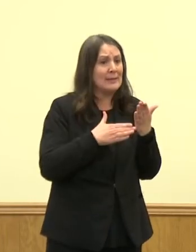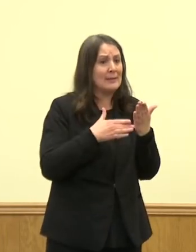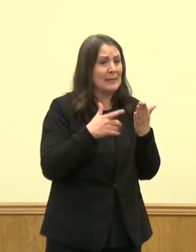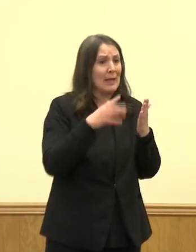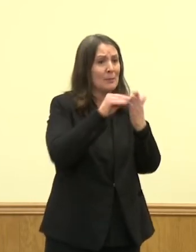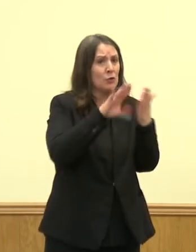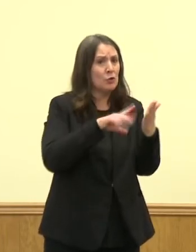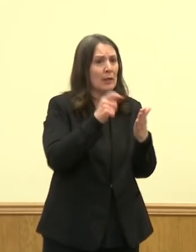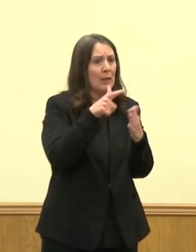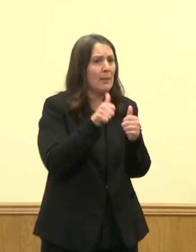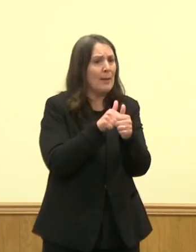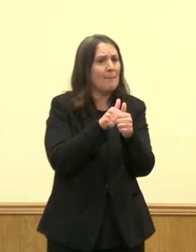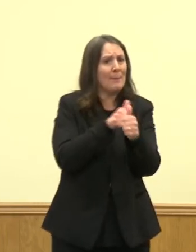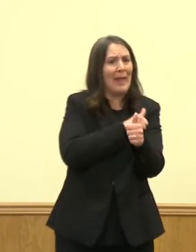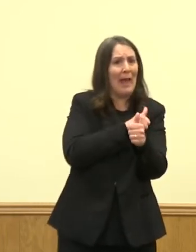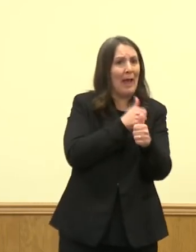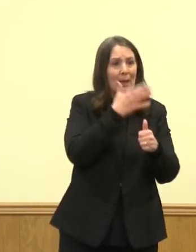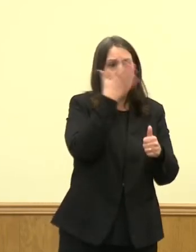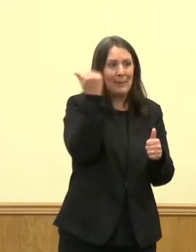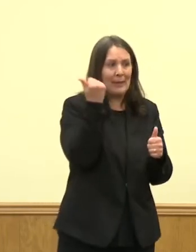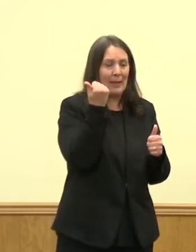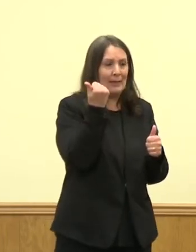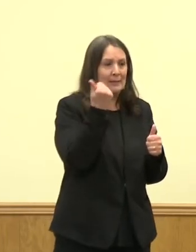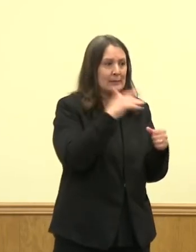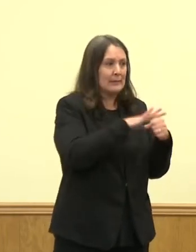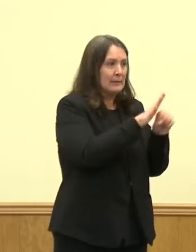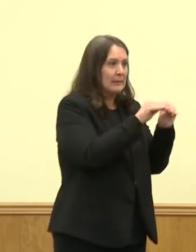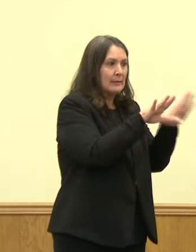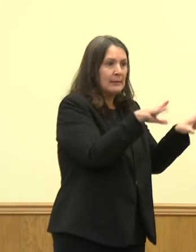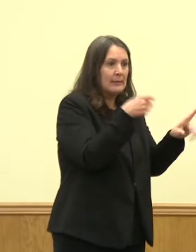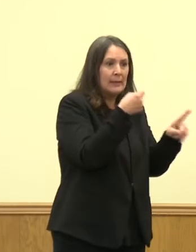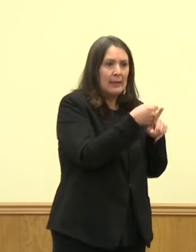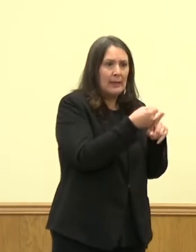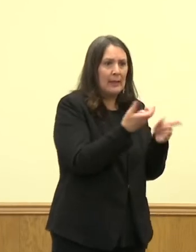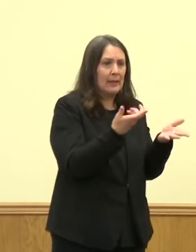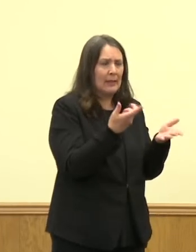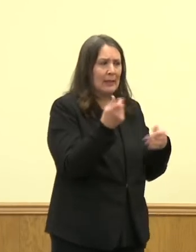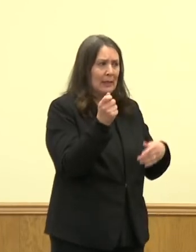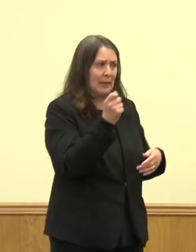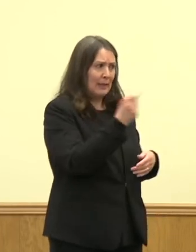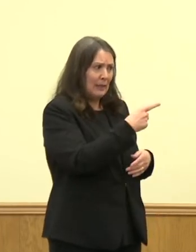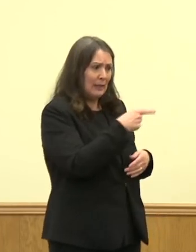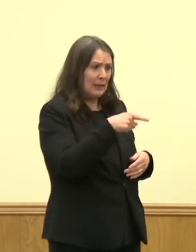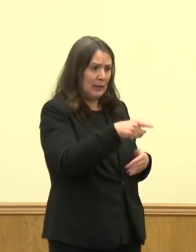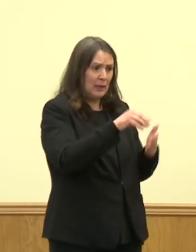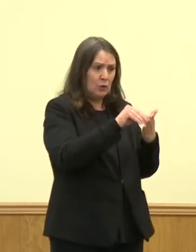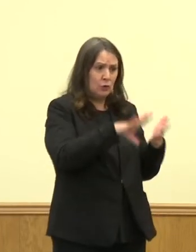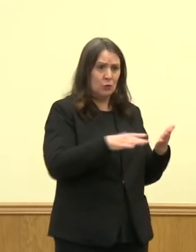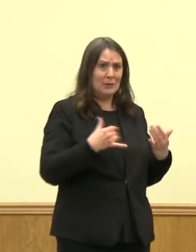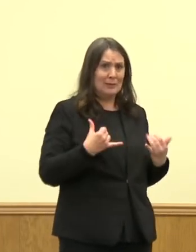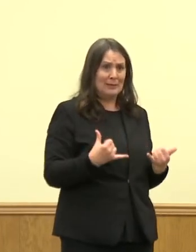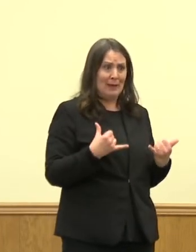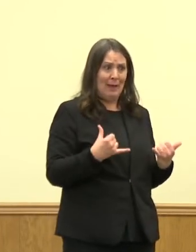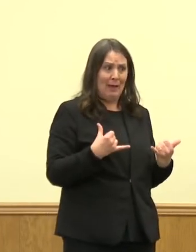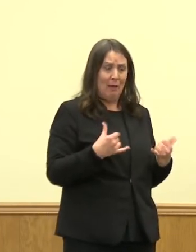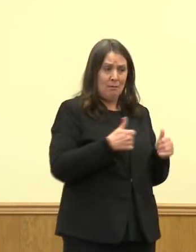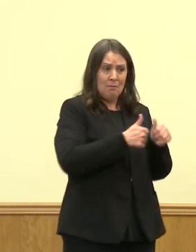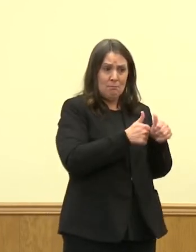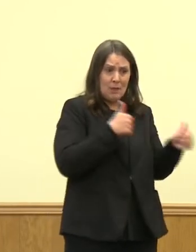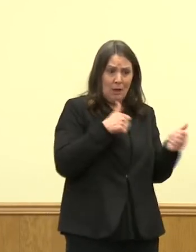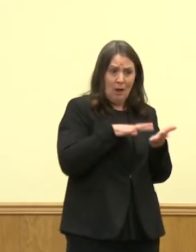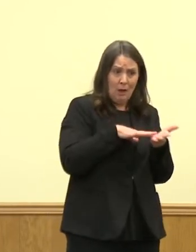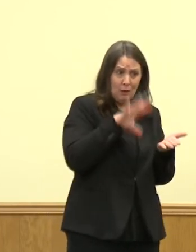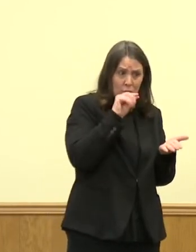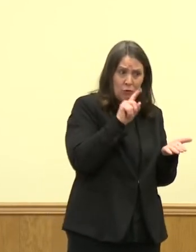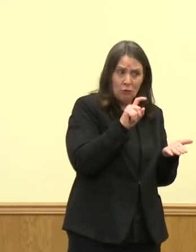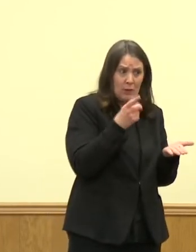because of, you know, can you speak a bit to where students here kind of stand, especially